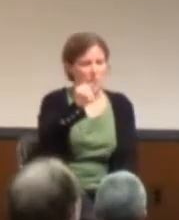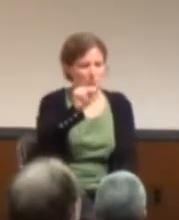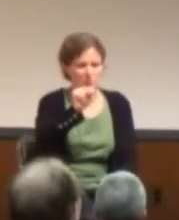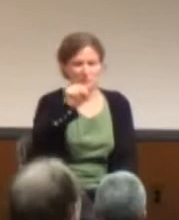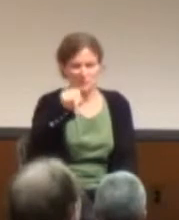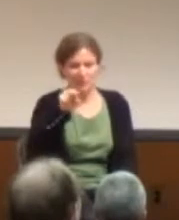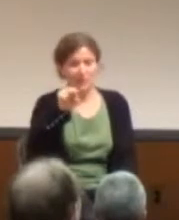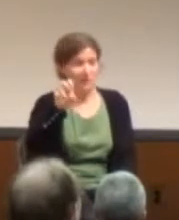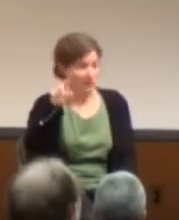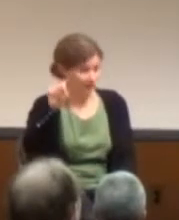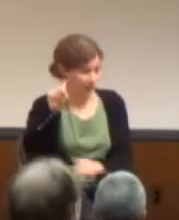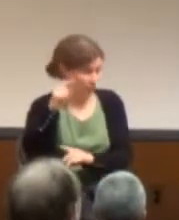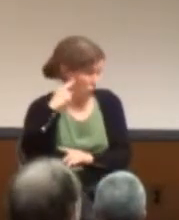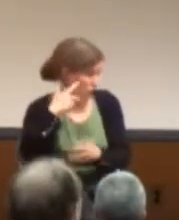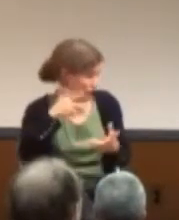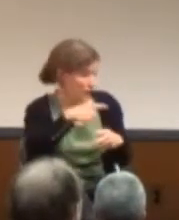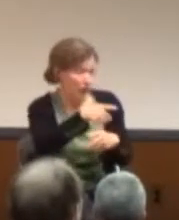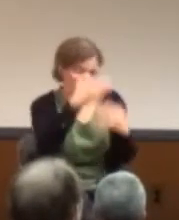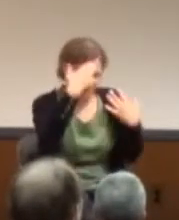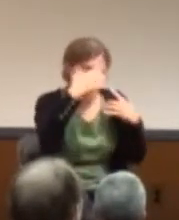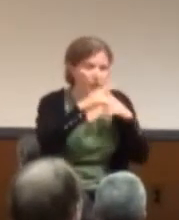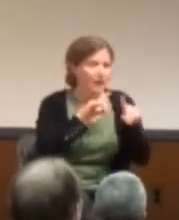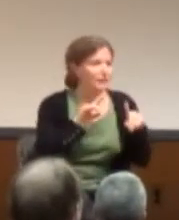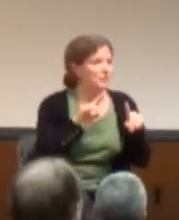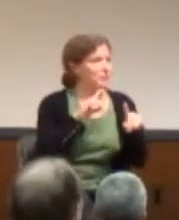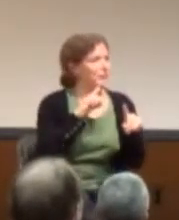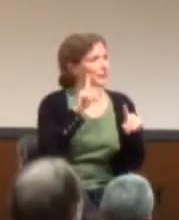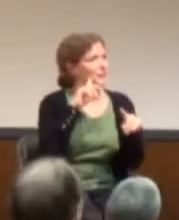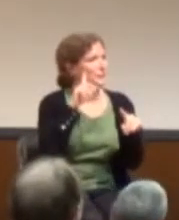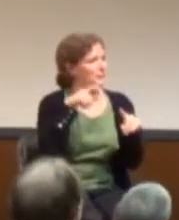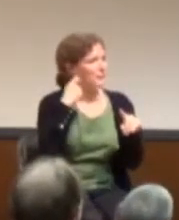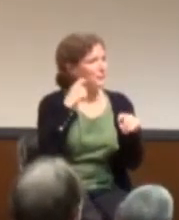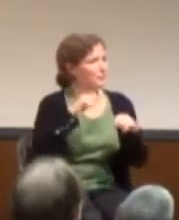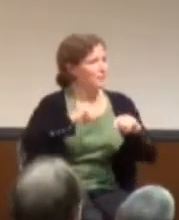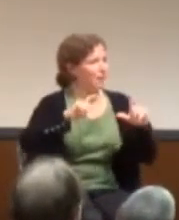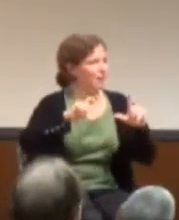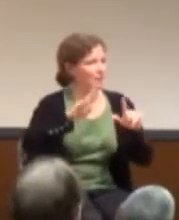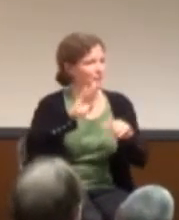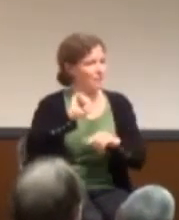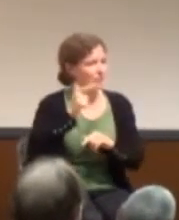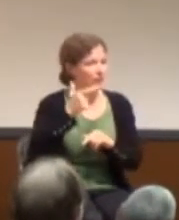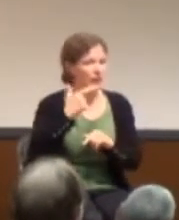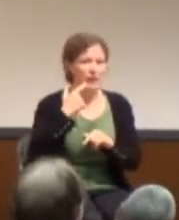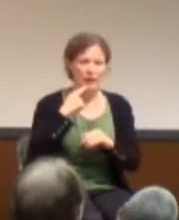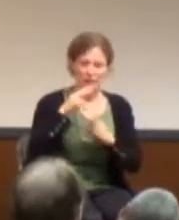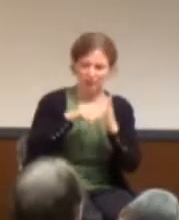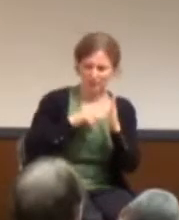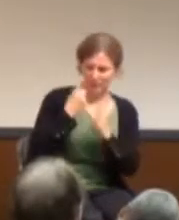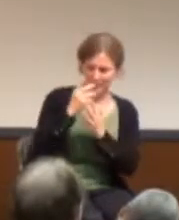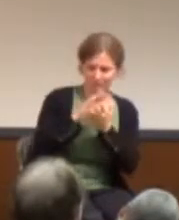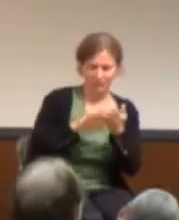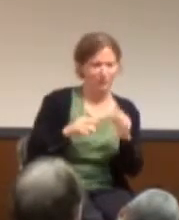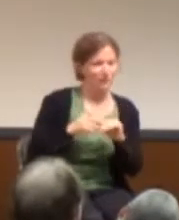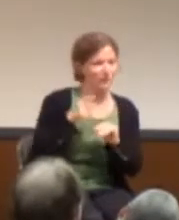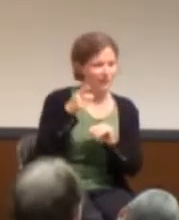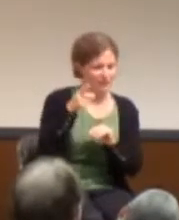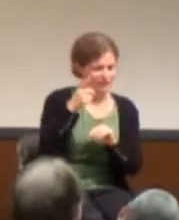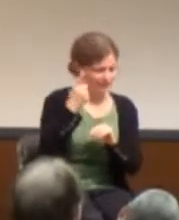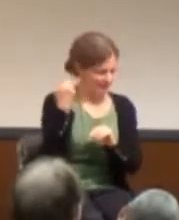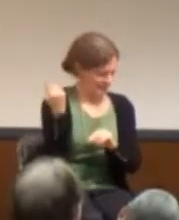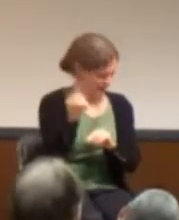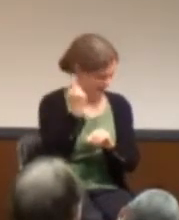And they are, they're like an up-and-coming, really cool blog. I've read a really cool story there on the, you know,